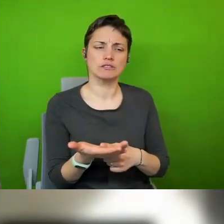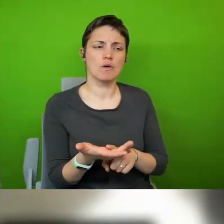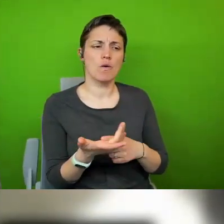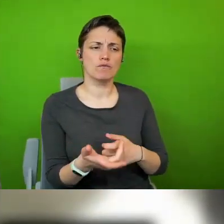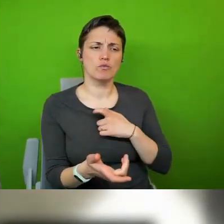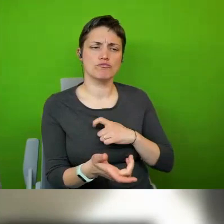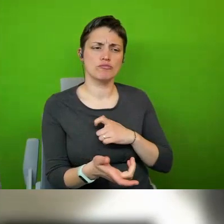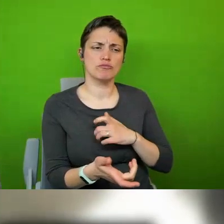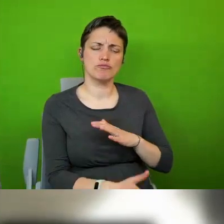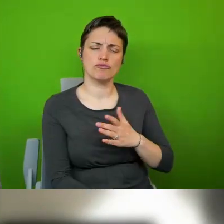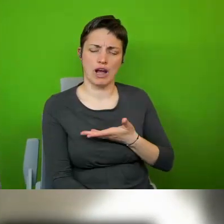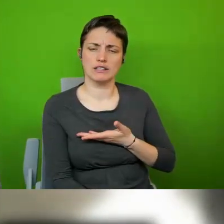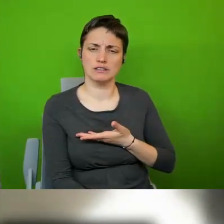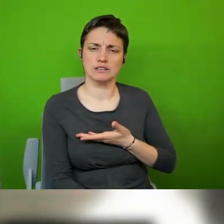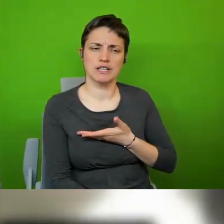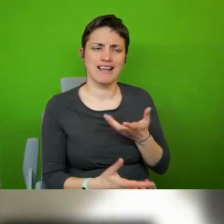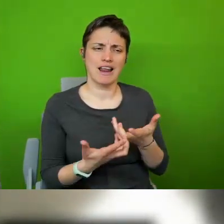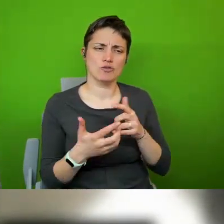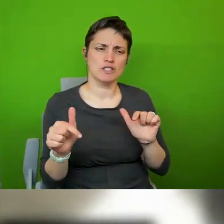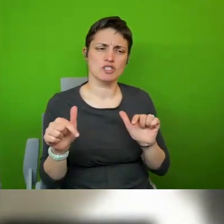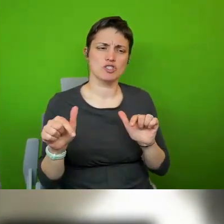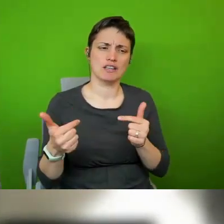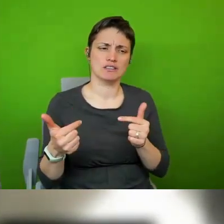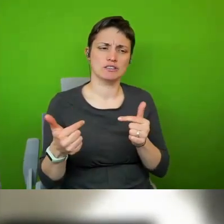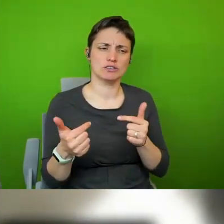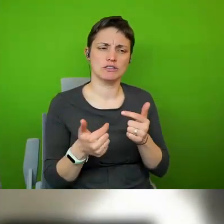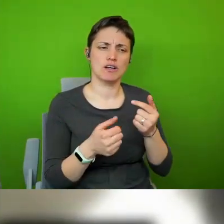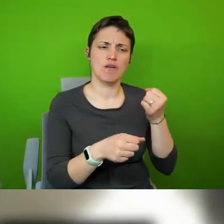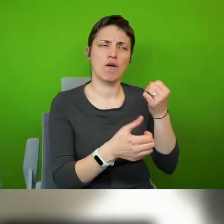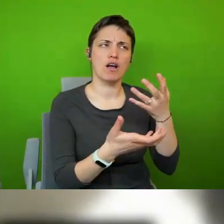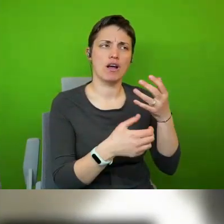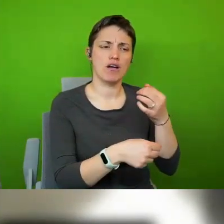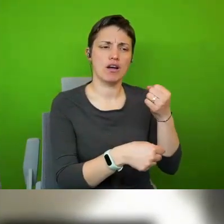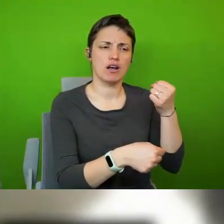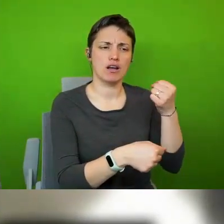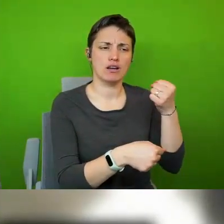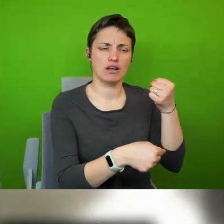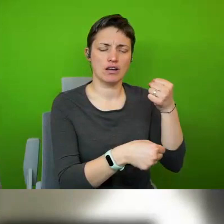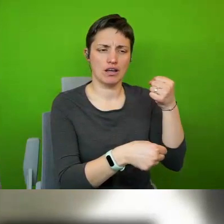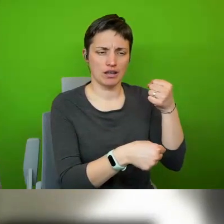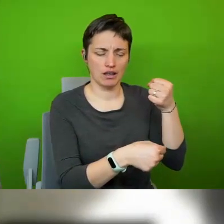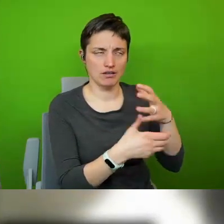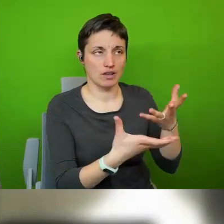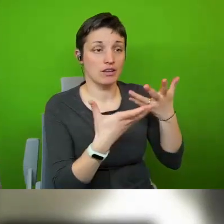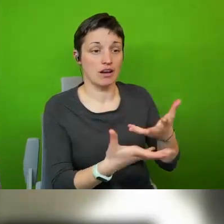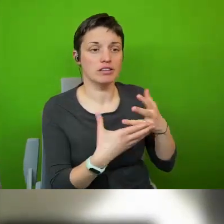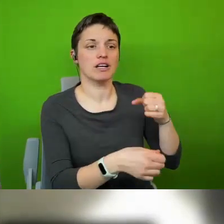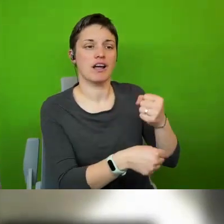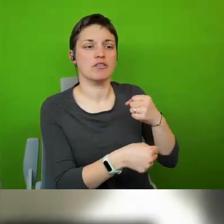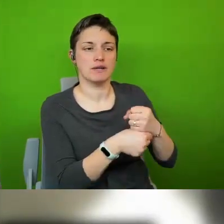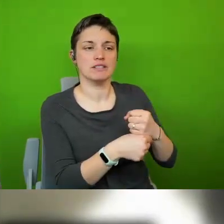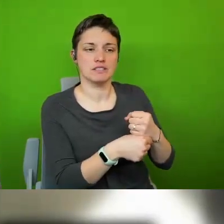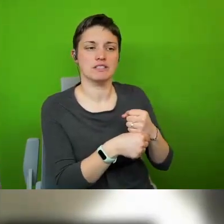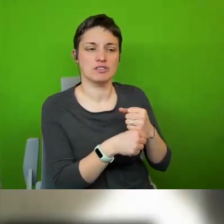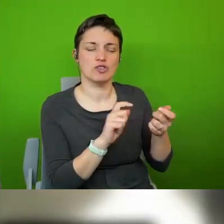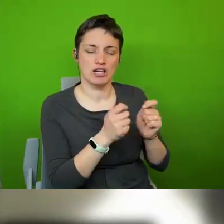bouncing around then on my question thing did you get that um yes eleanor roosevelt